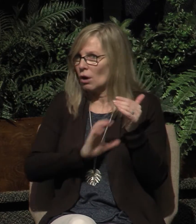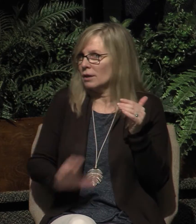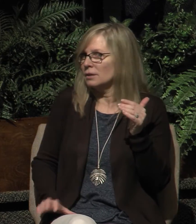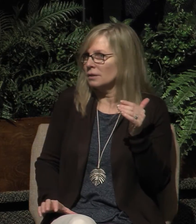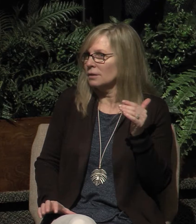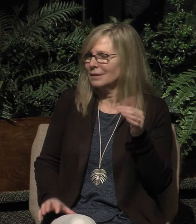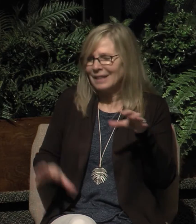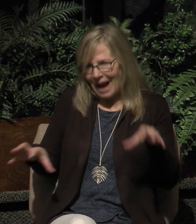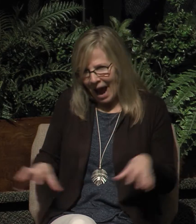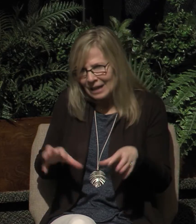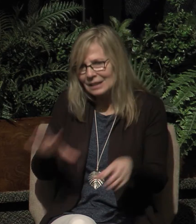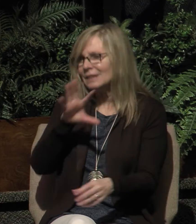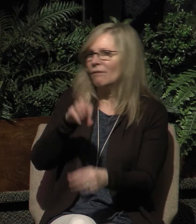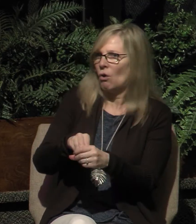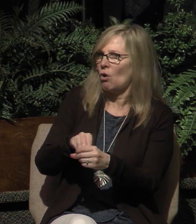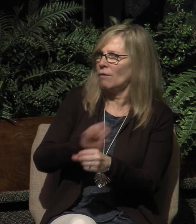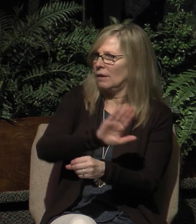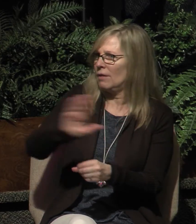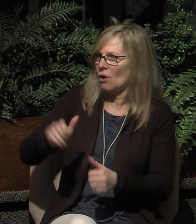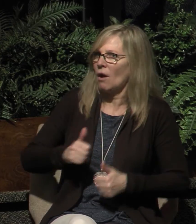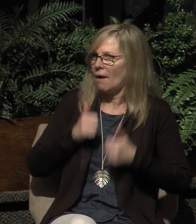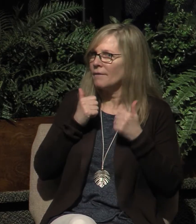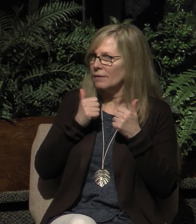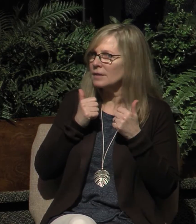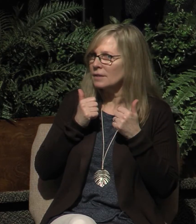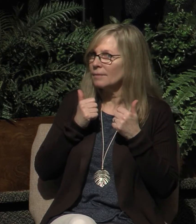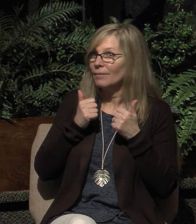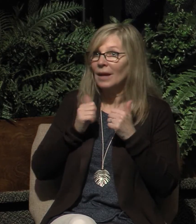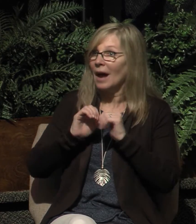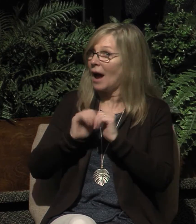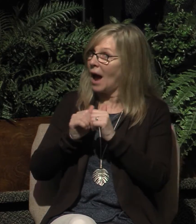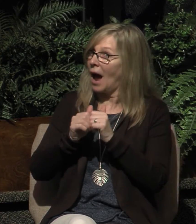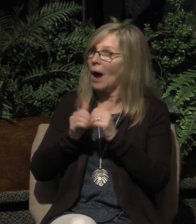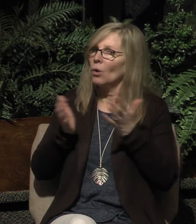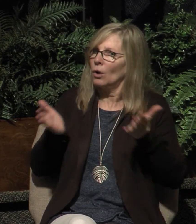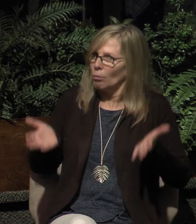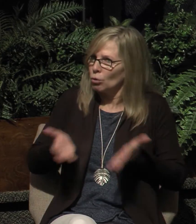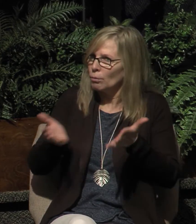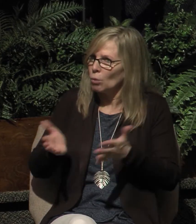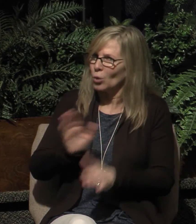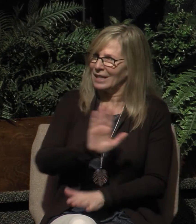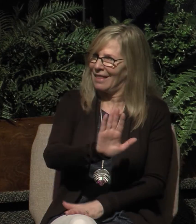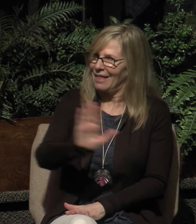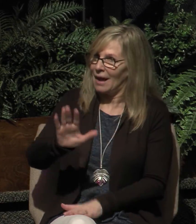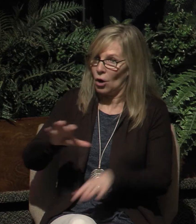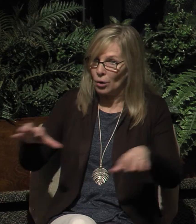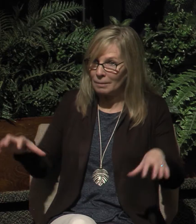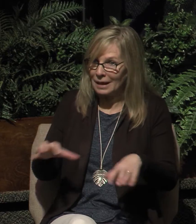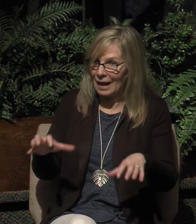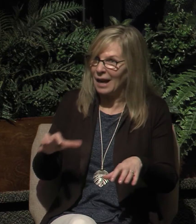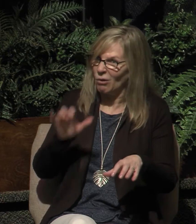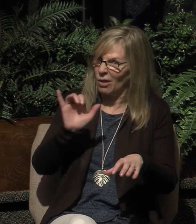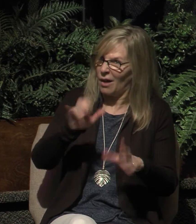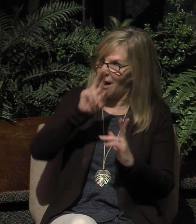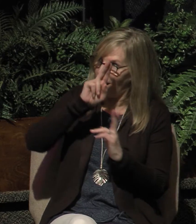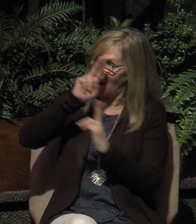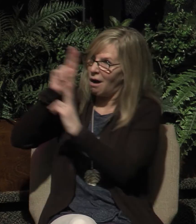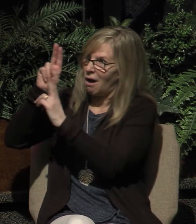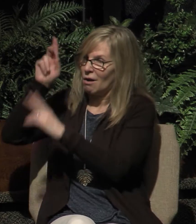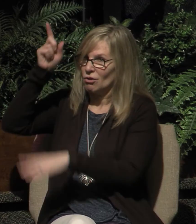being involved in their lives in a manner that promotes their godliness. Anything other than that,